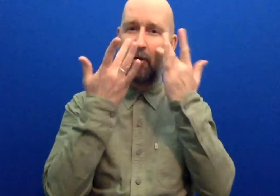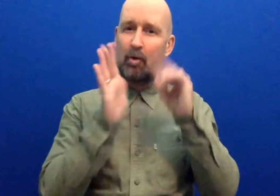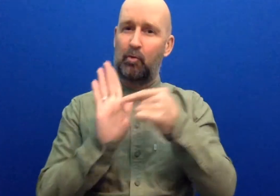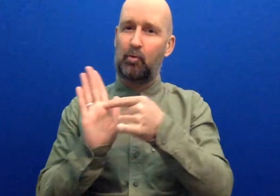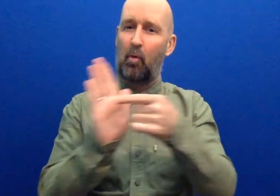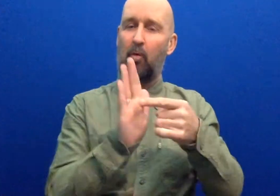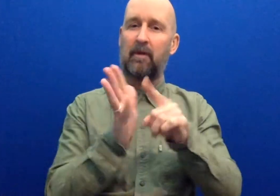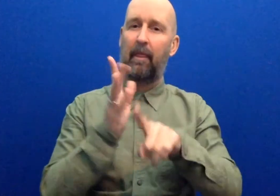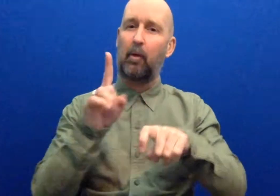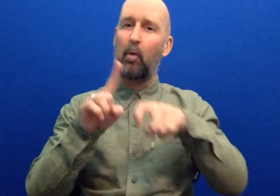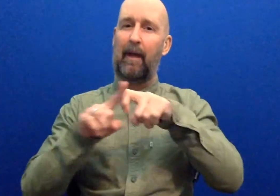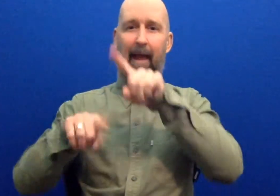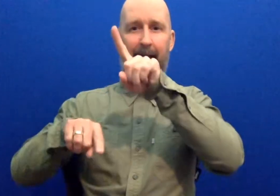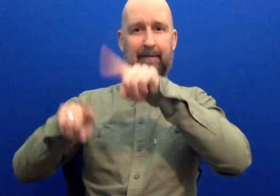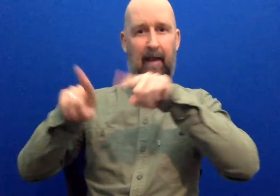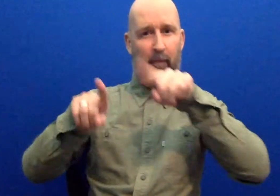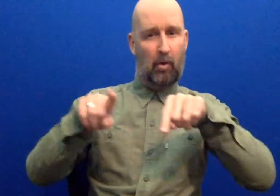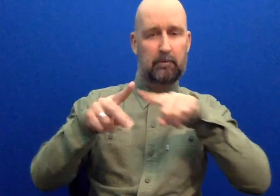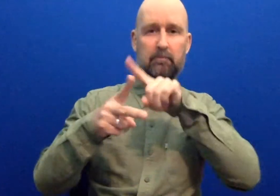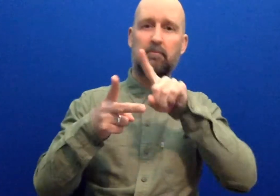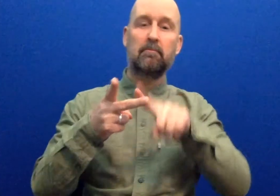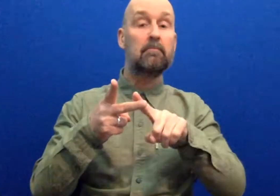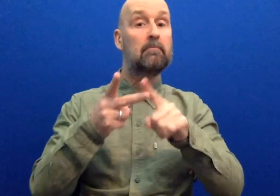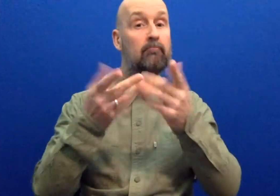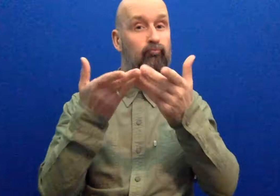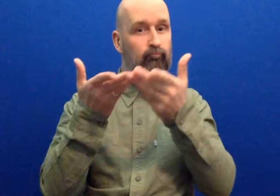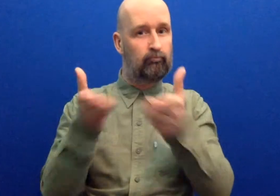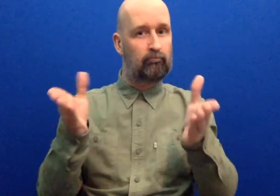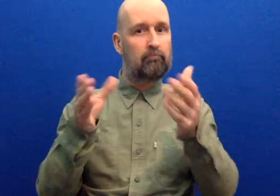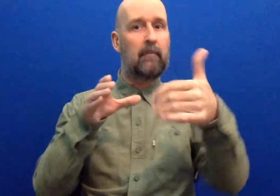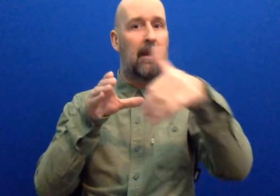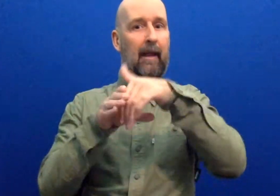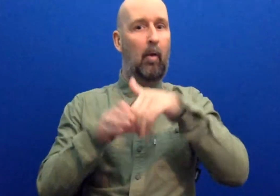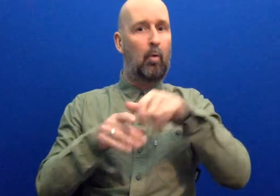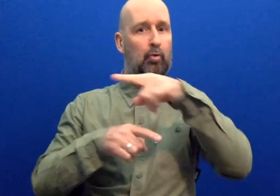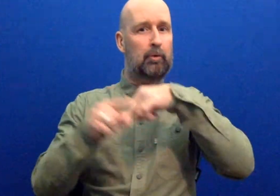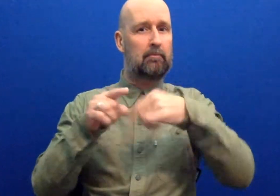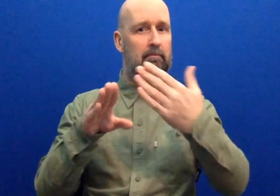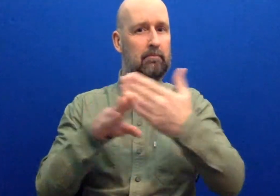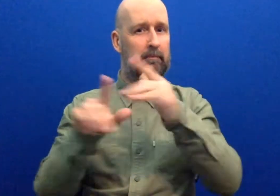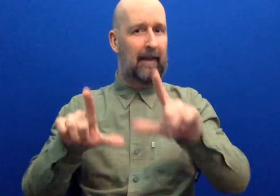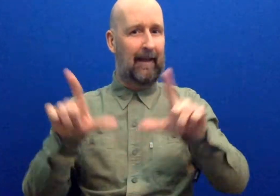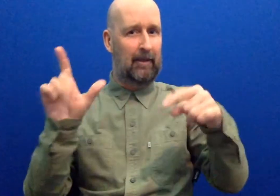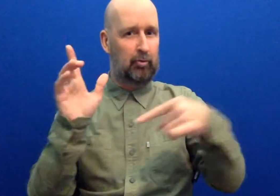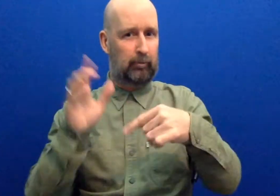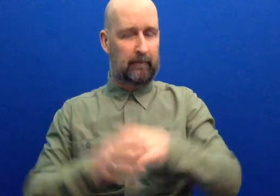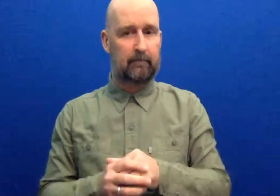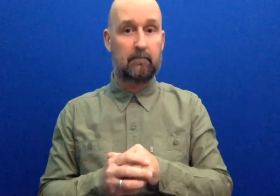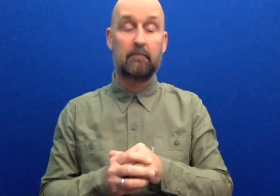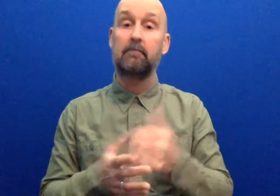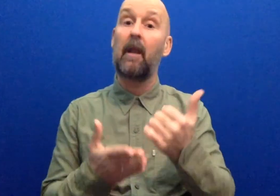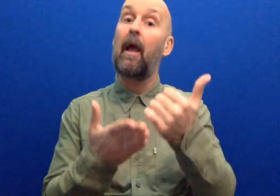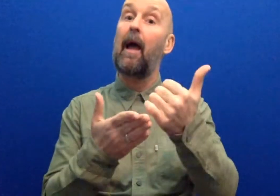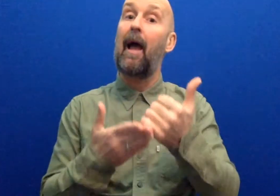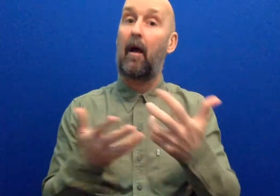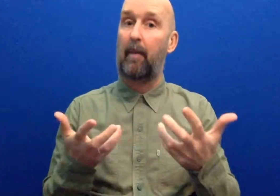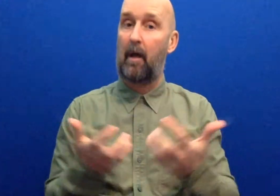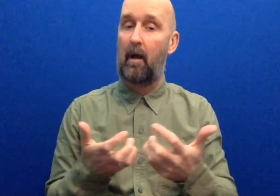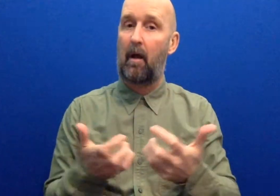UK and furthers inclusion within the industry. You can help us with this by completing